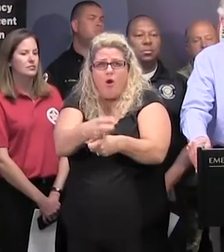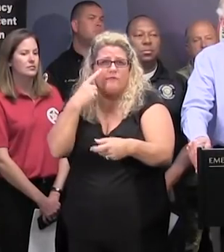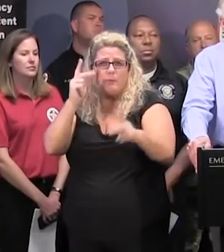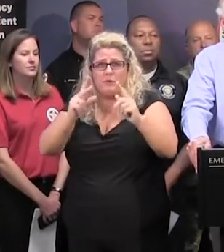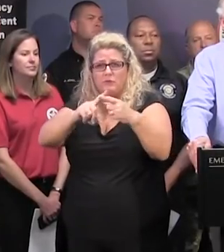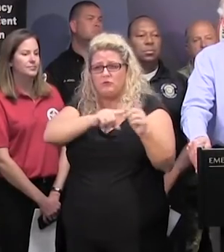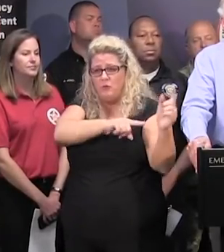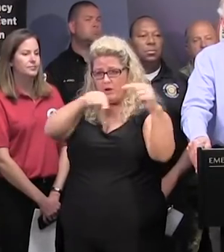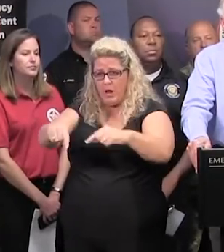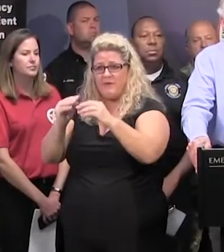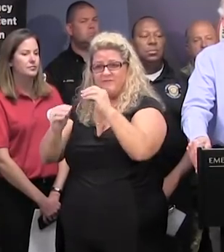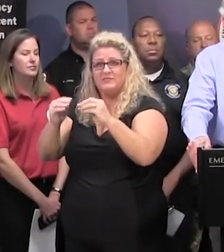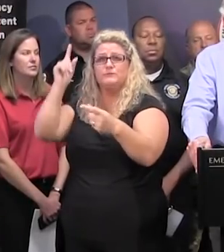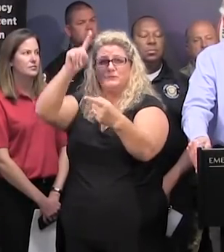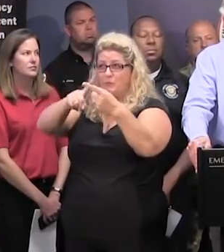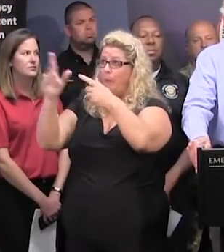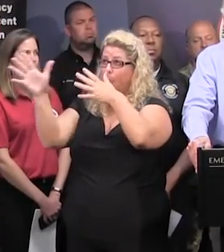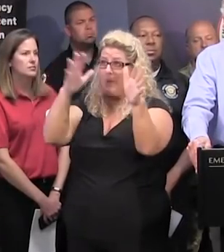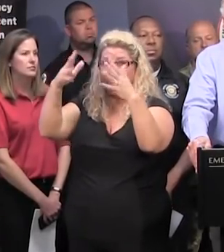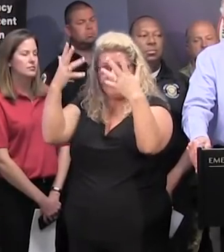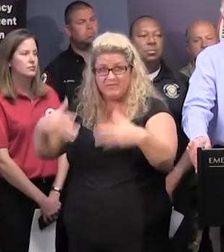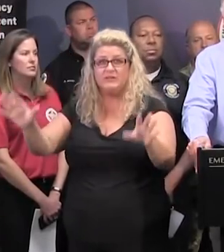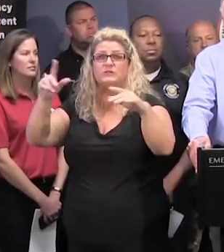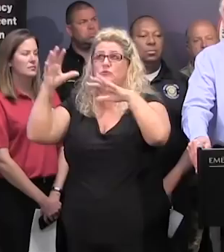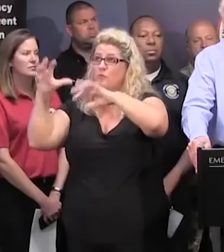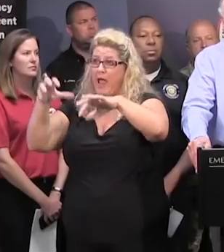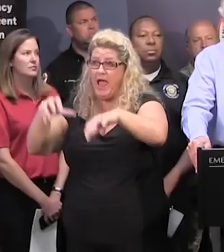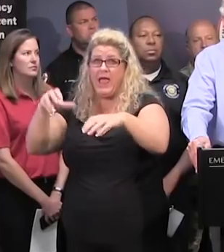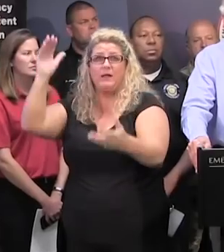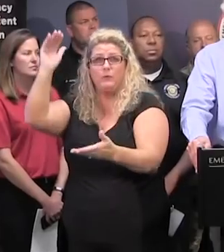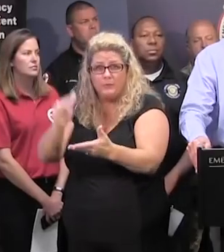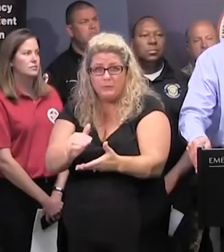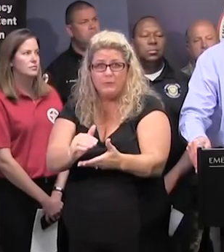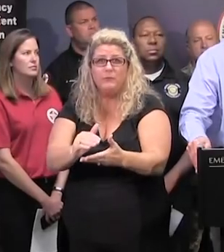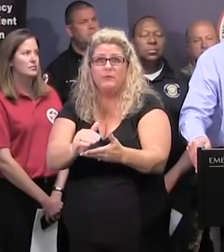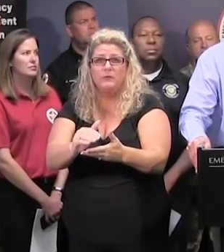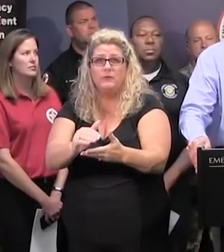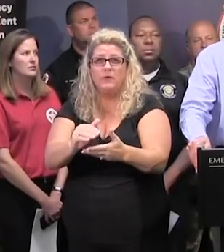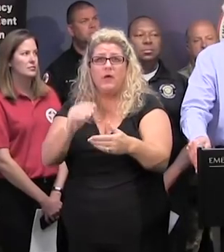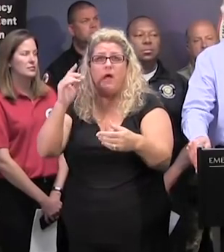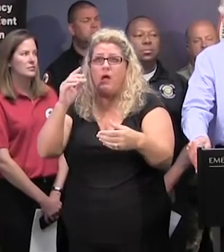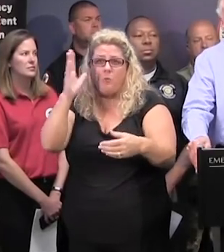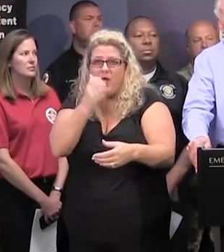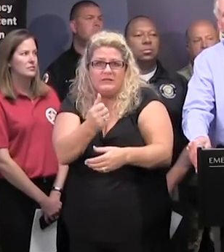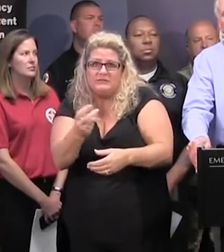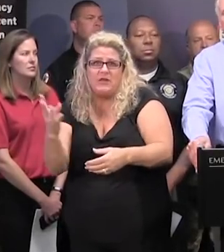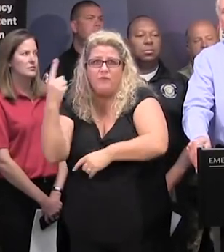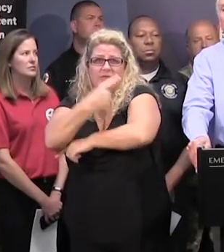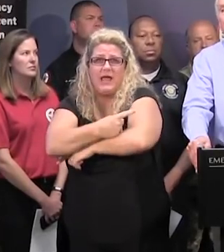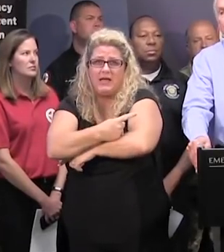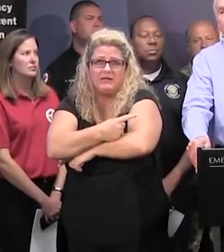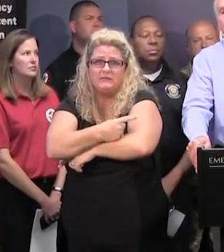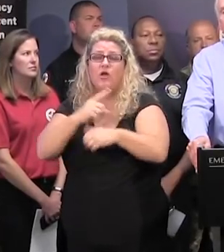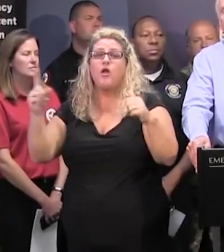things until the winds have gone, the rain has subsided, and even then it will take days to do it. And the first responders